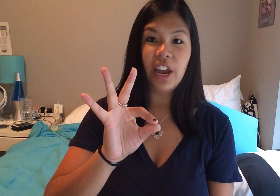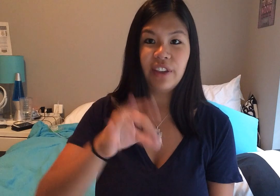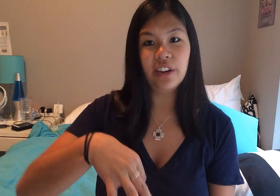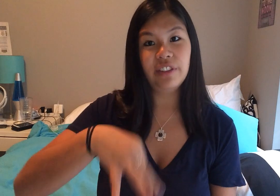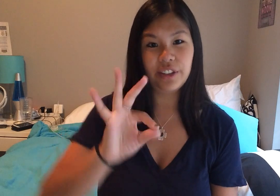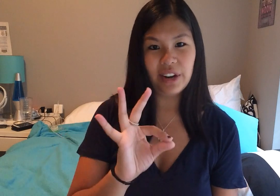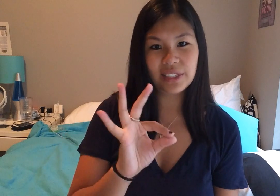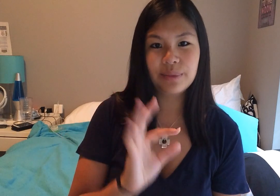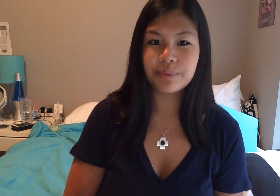an F-hand, flick of the rest.